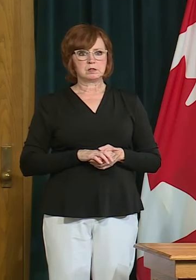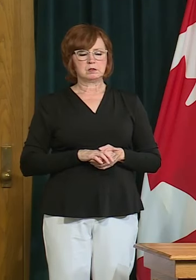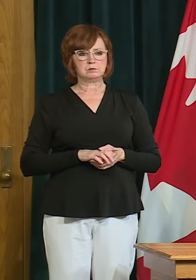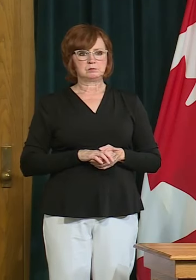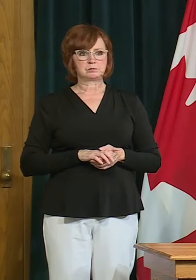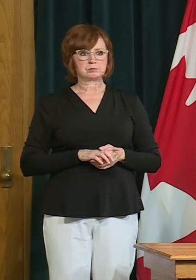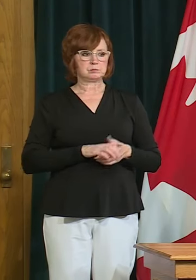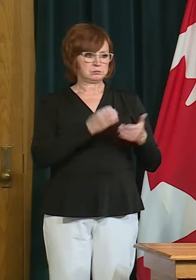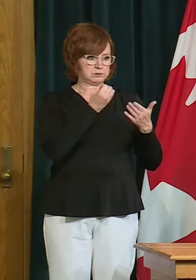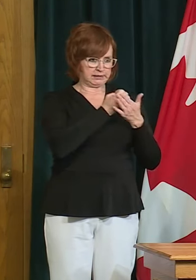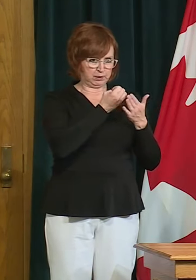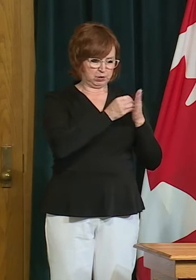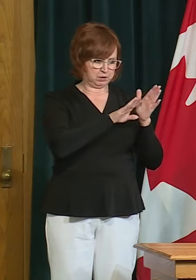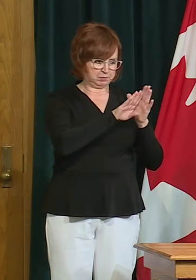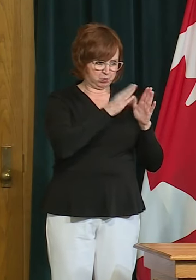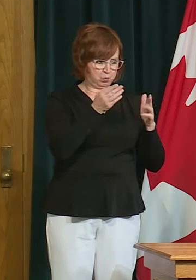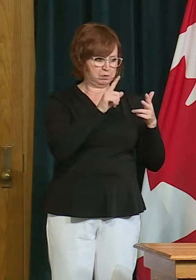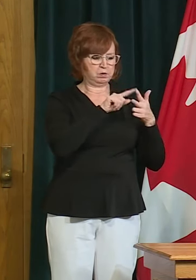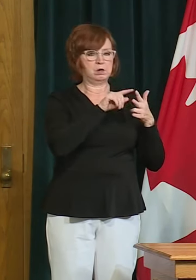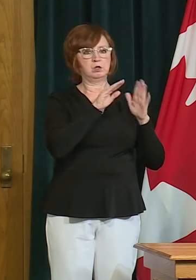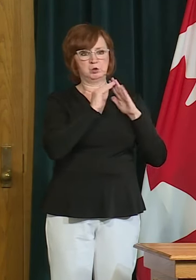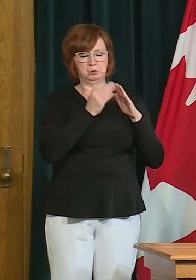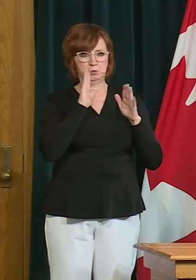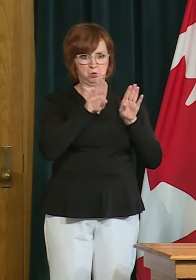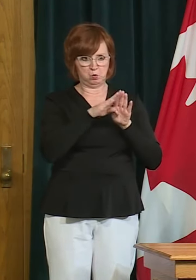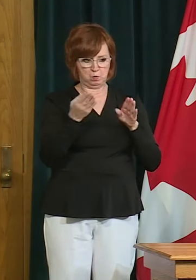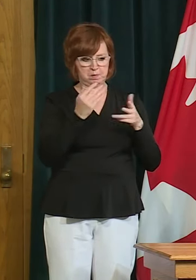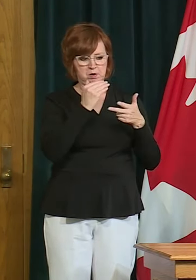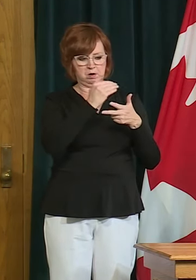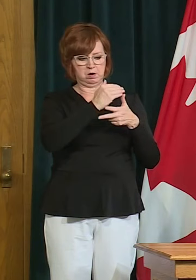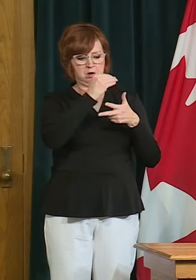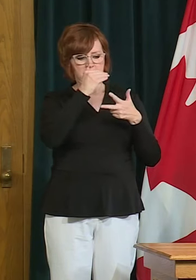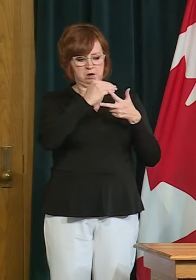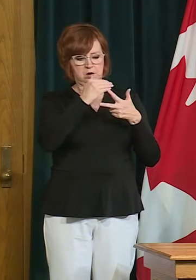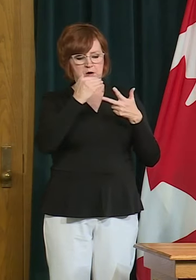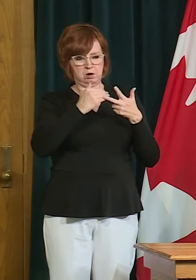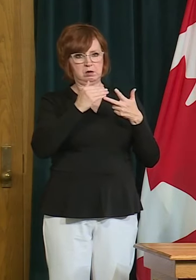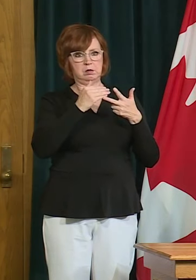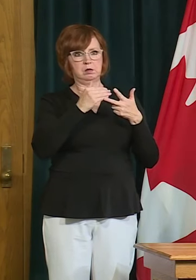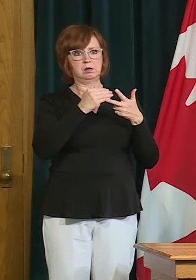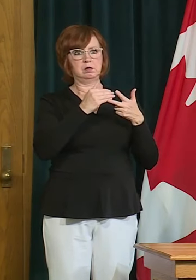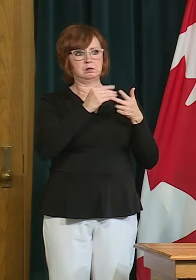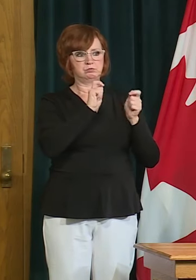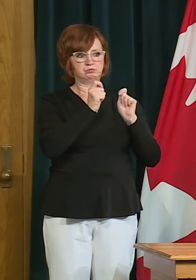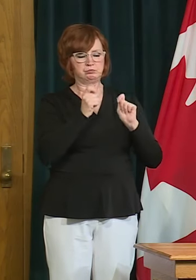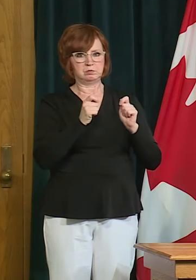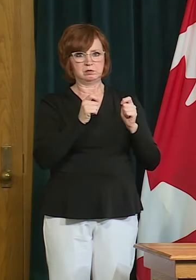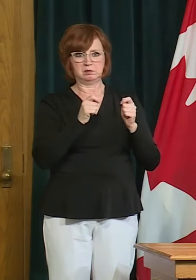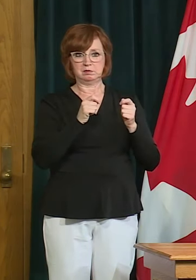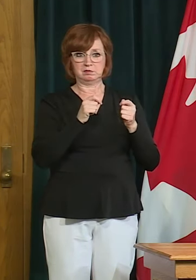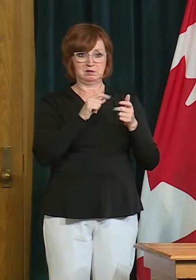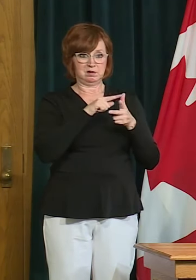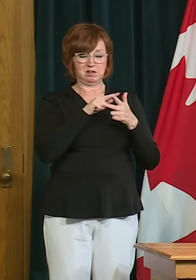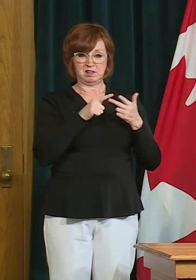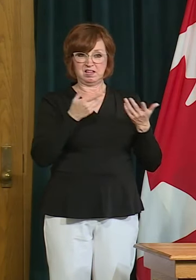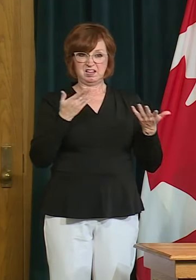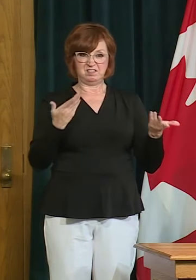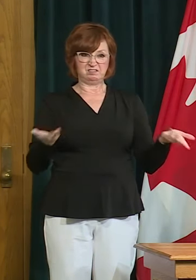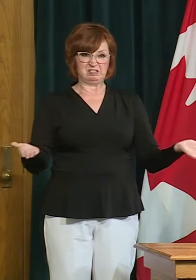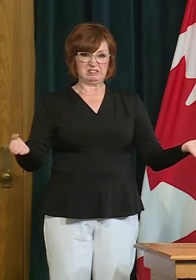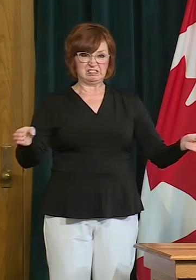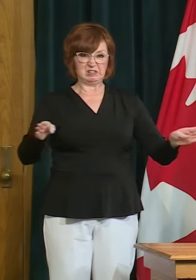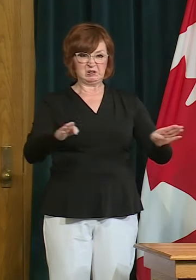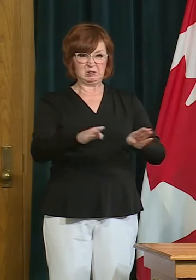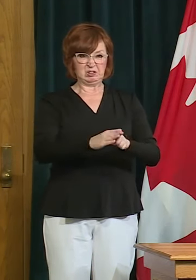but it's also important for us to recognize that um many of these sectors were not um set back to zero but they were uh